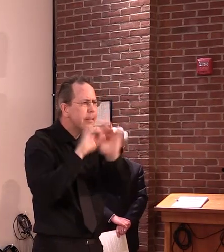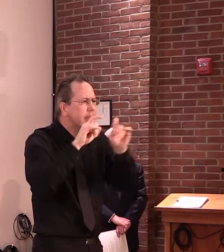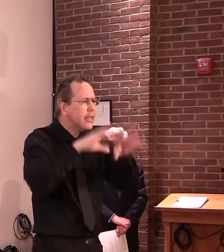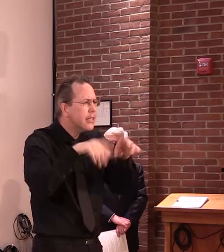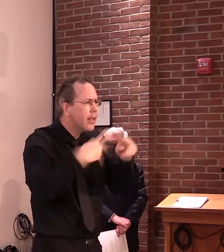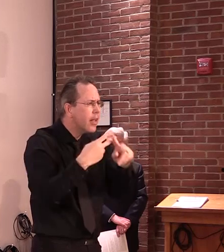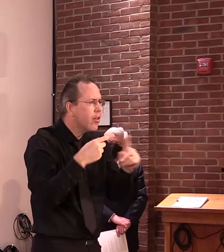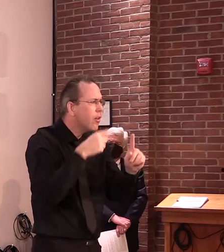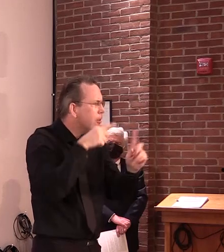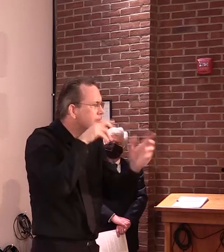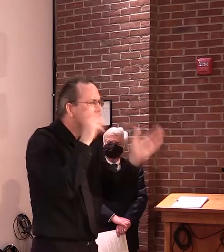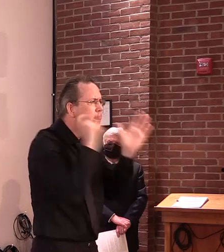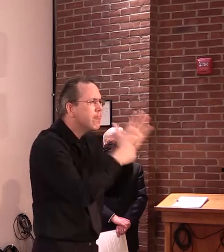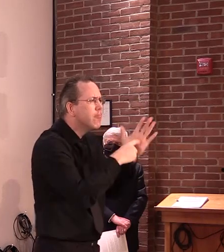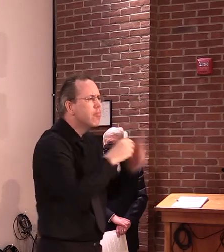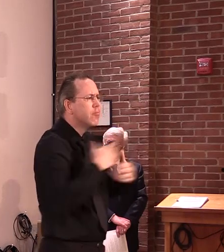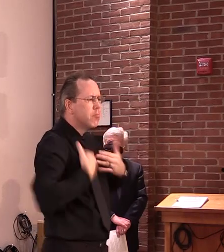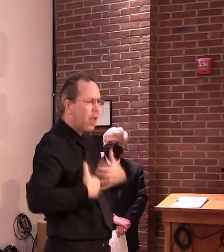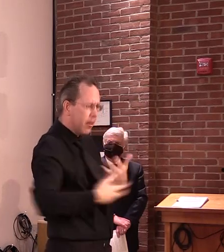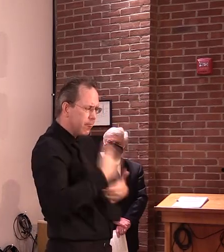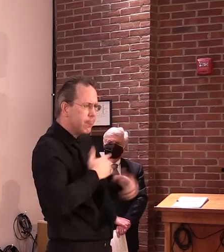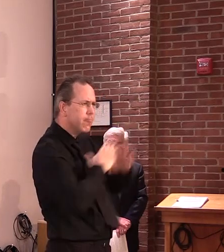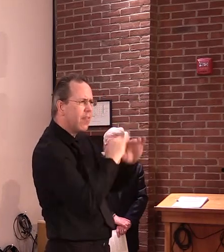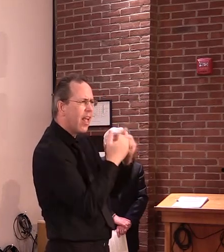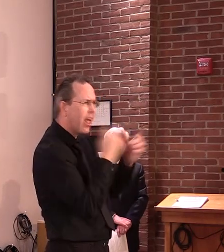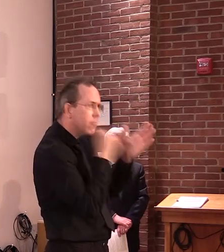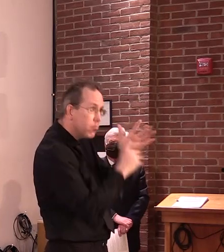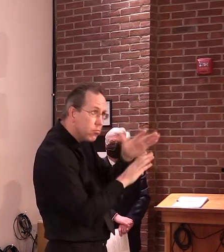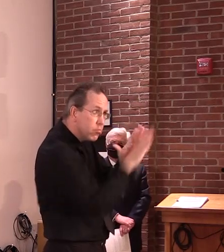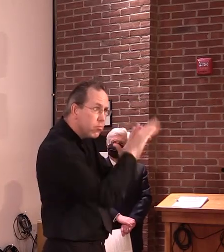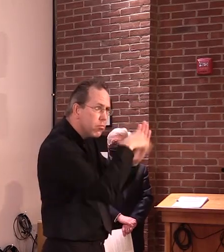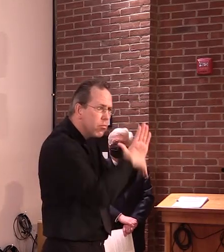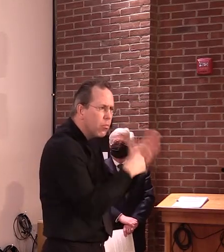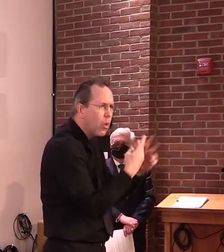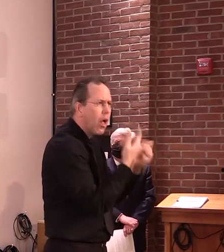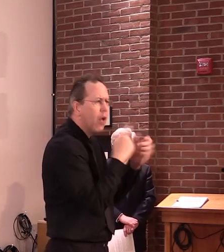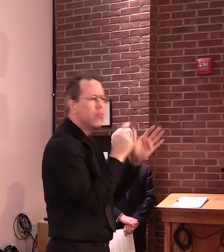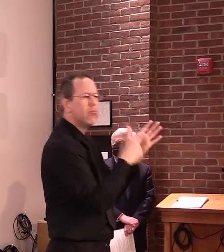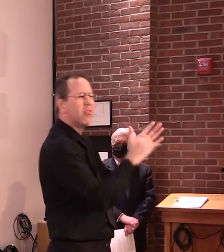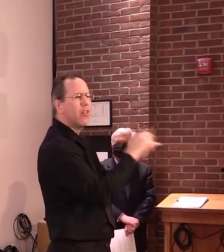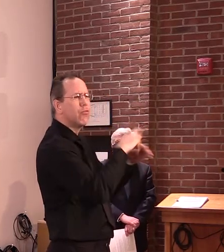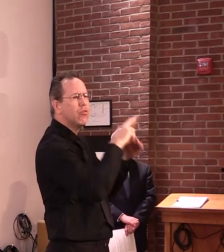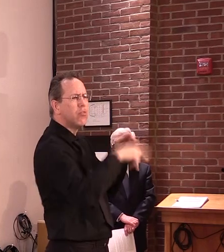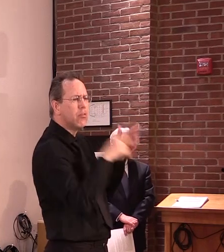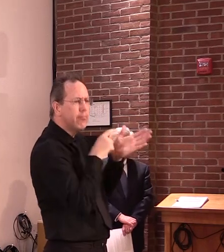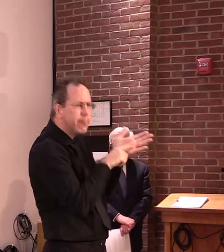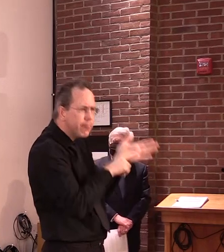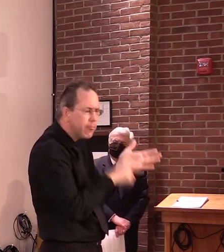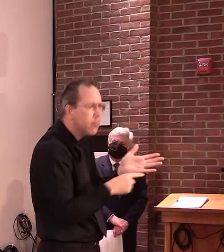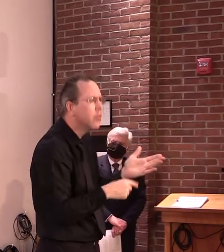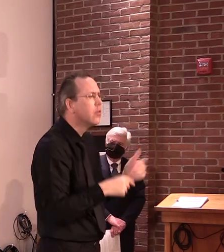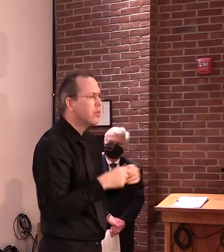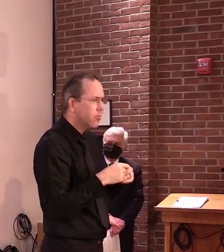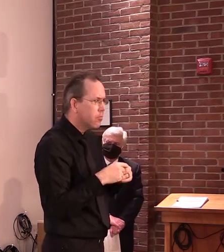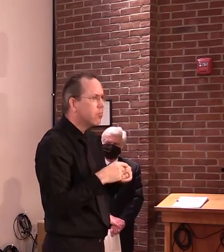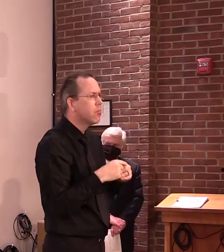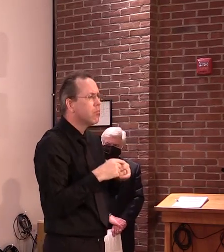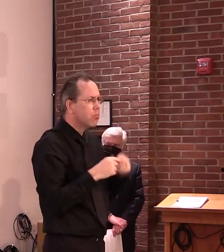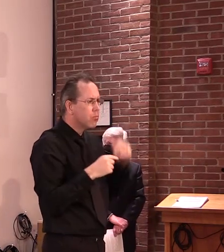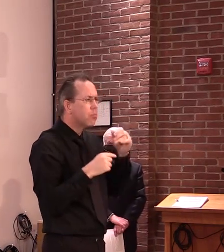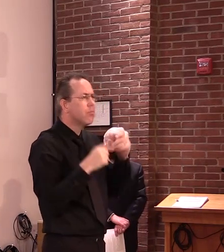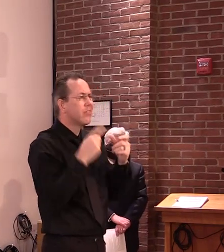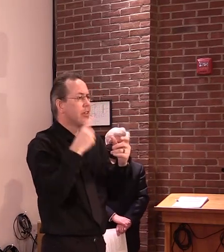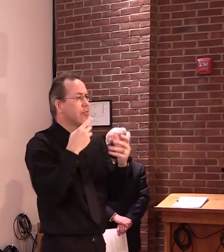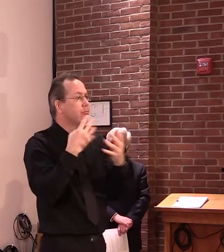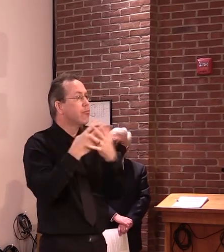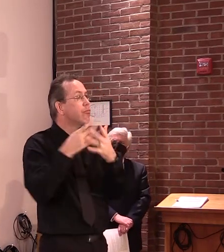We are also now testing all staff in all correctional facilities, as well as every person in a prison,